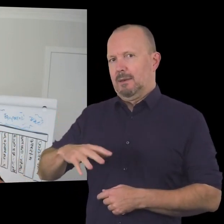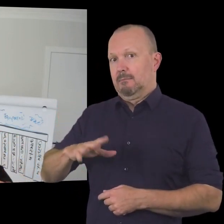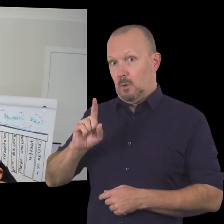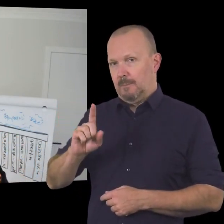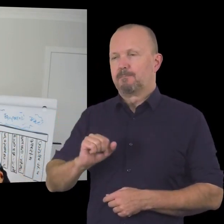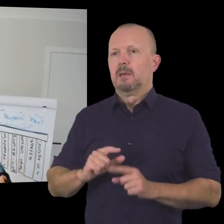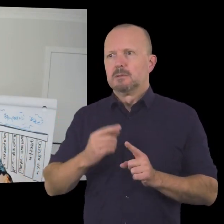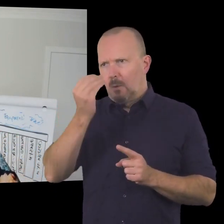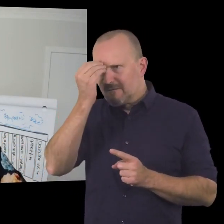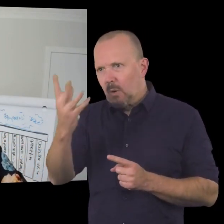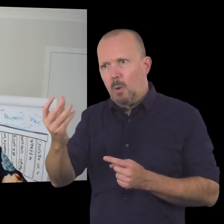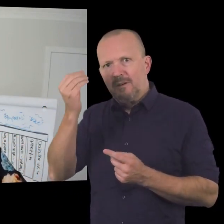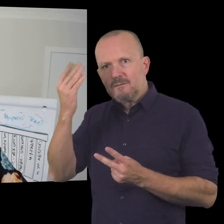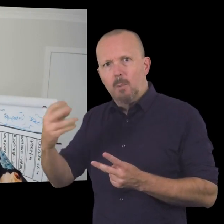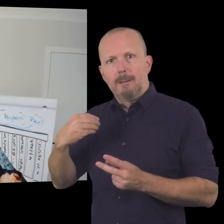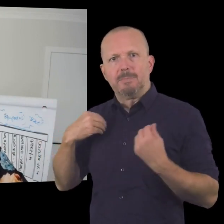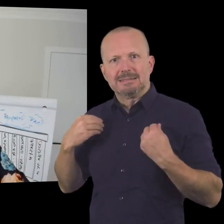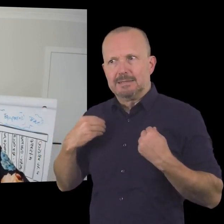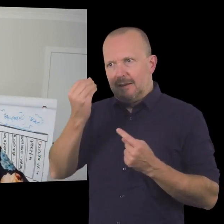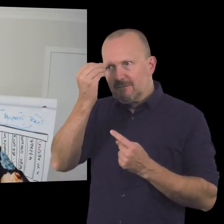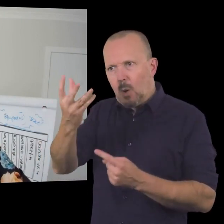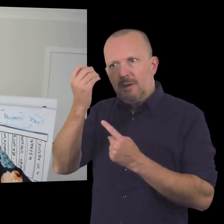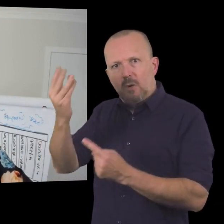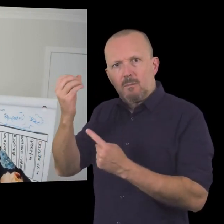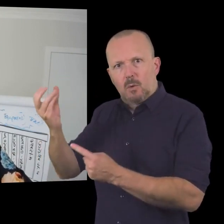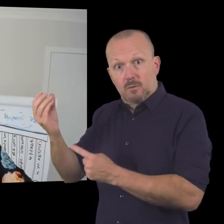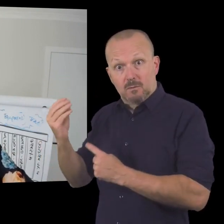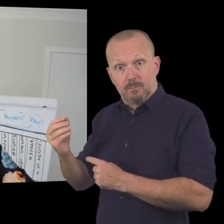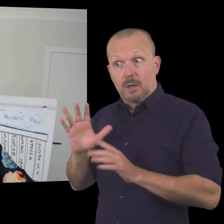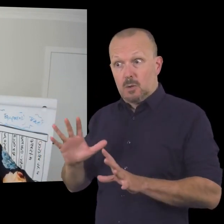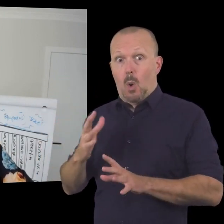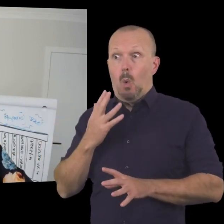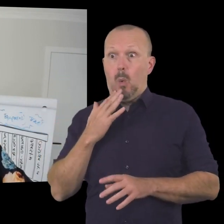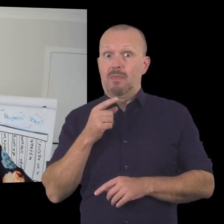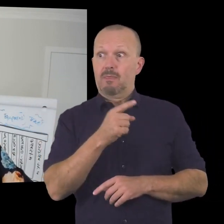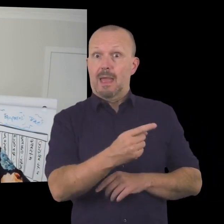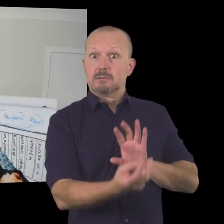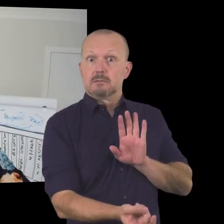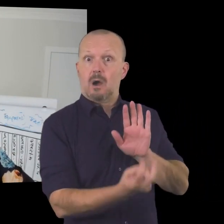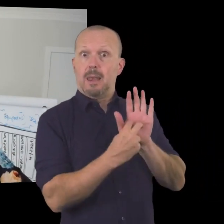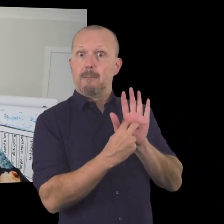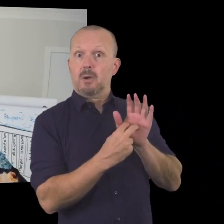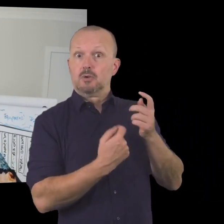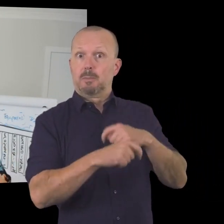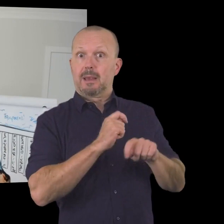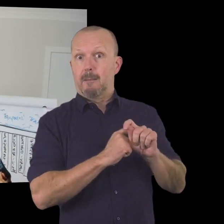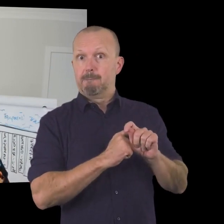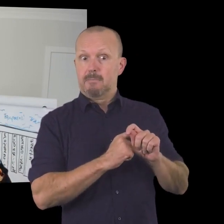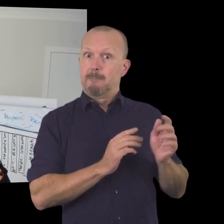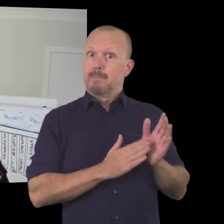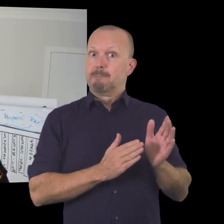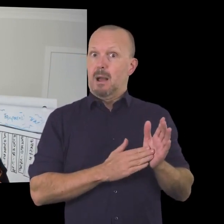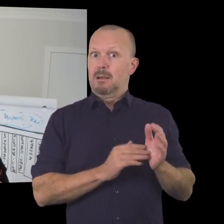inspirational woman and uh and we'd like when people sign up to become an